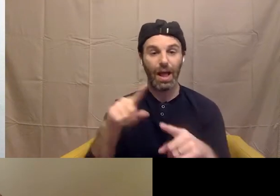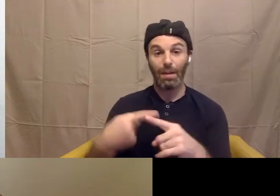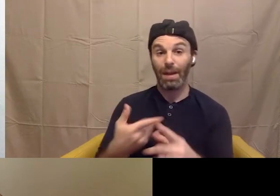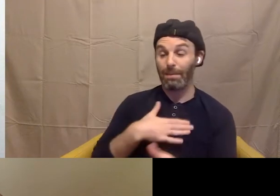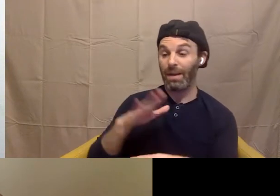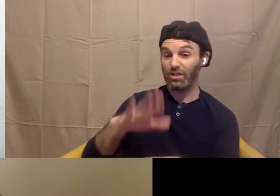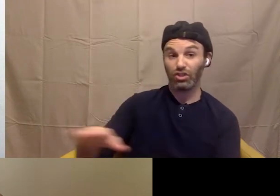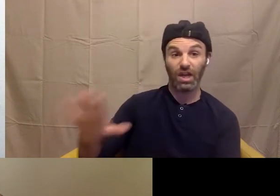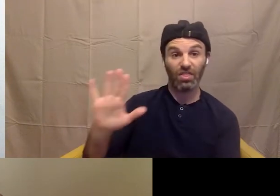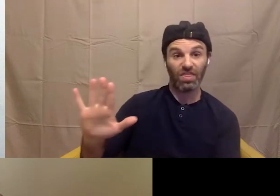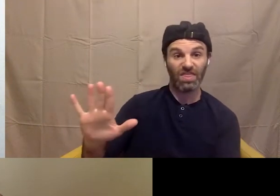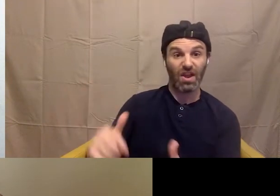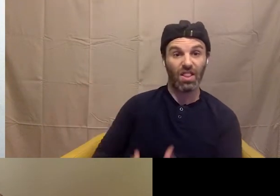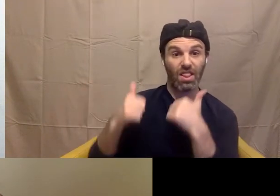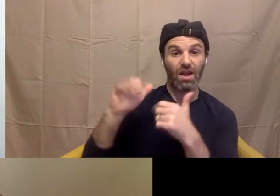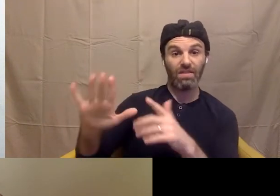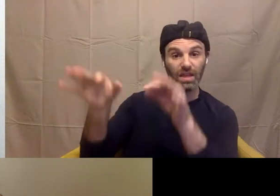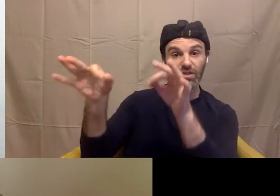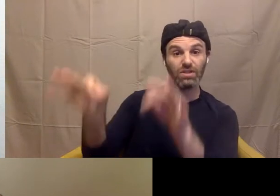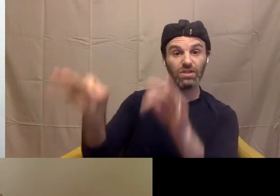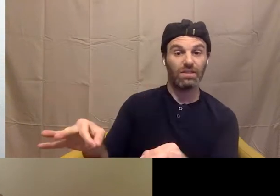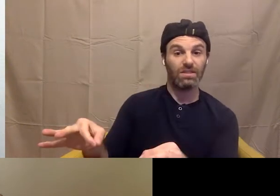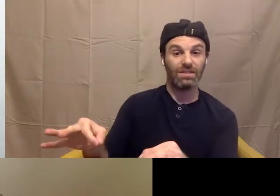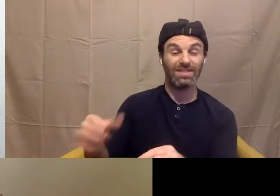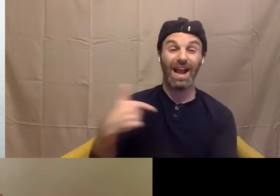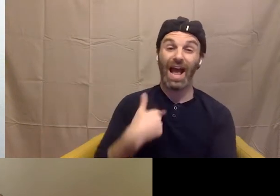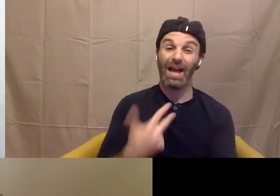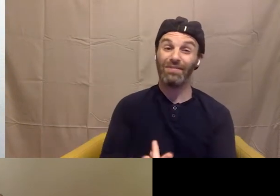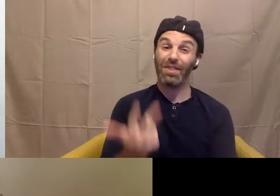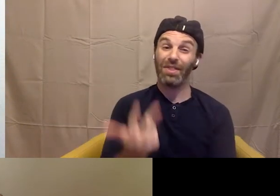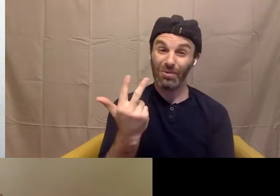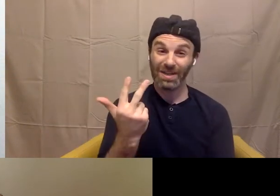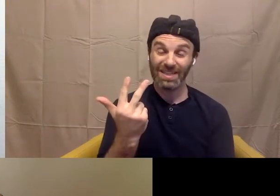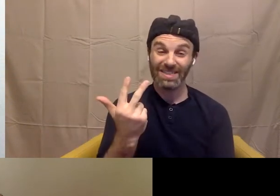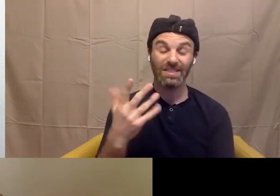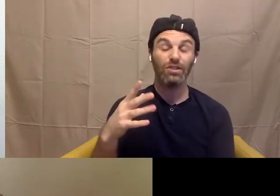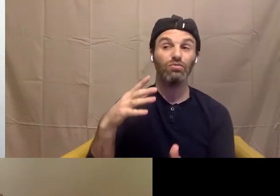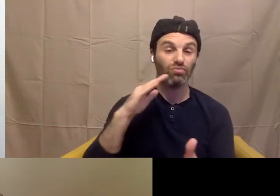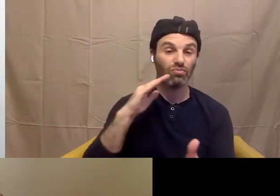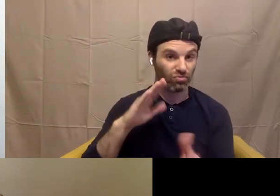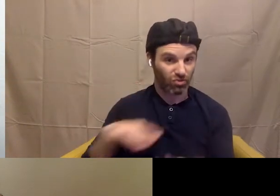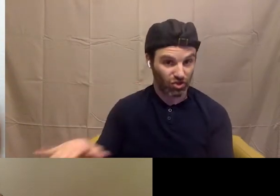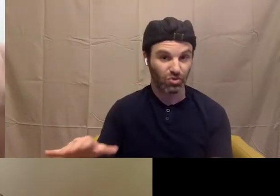decisions. I'm a parent of three. I have a 23 year old daughter, so I've raised a whole